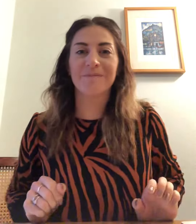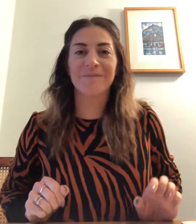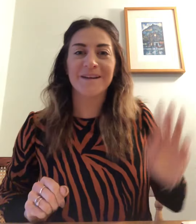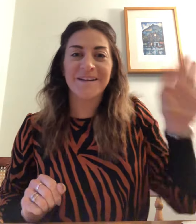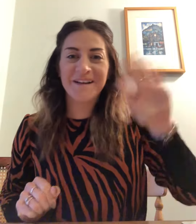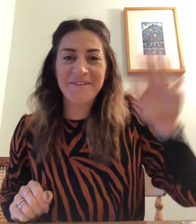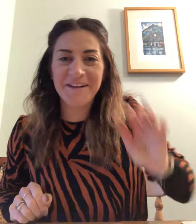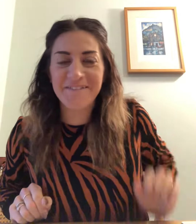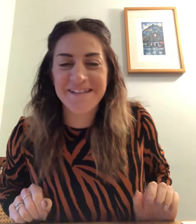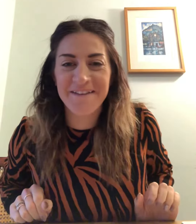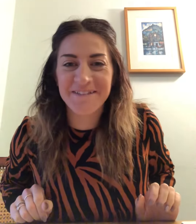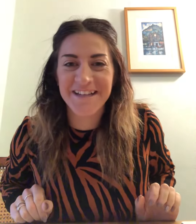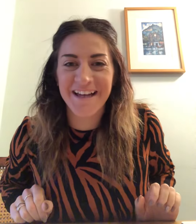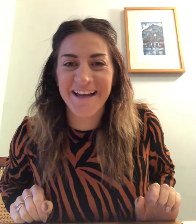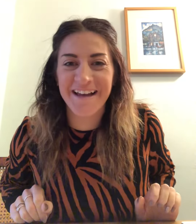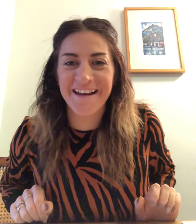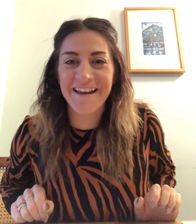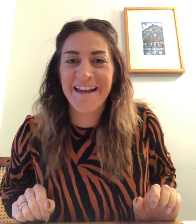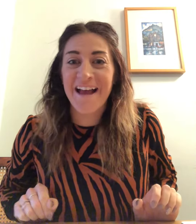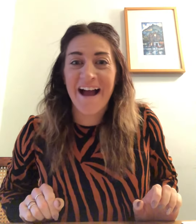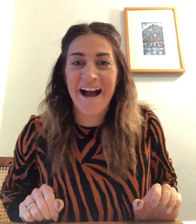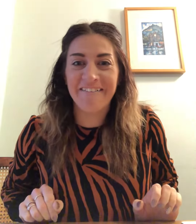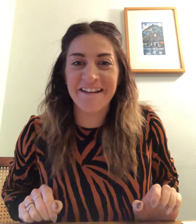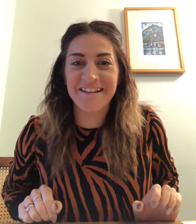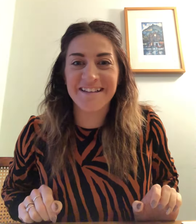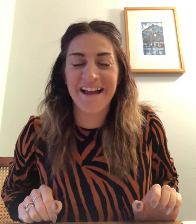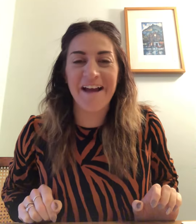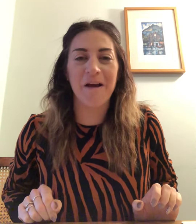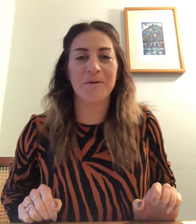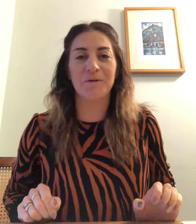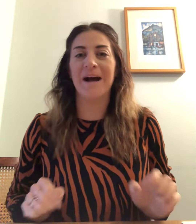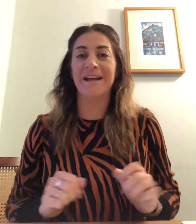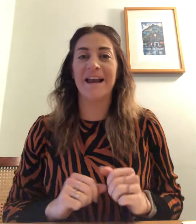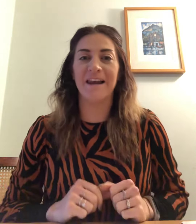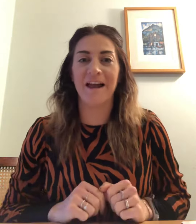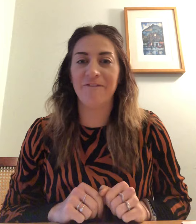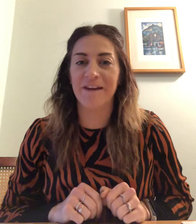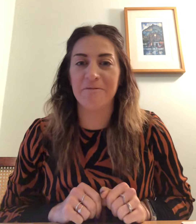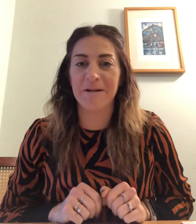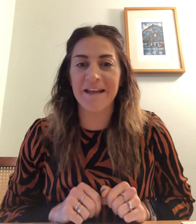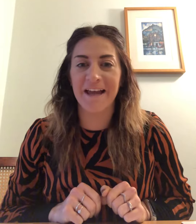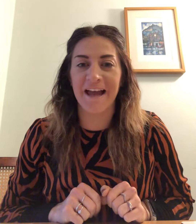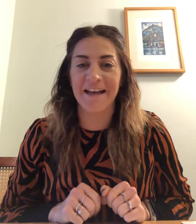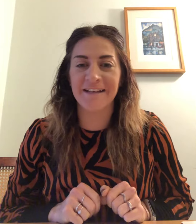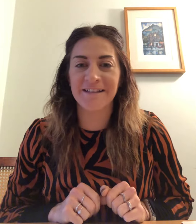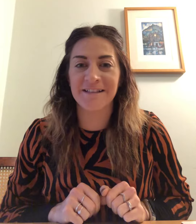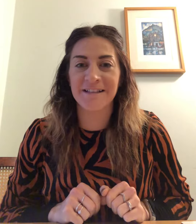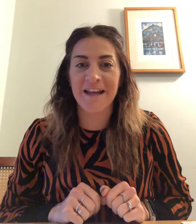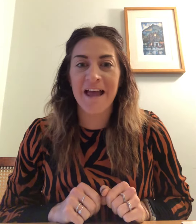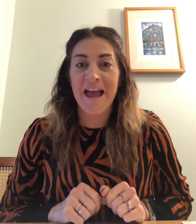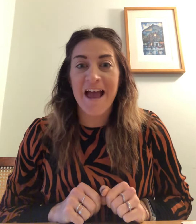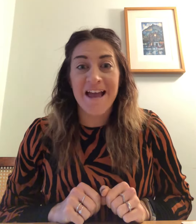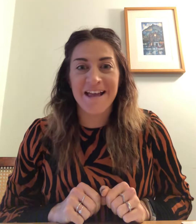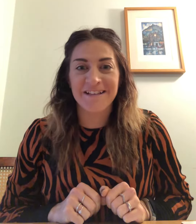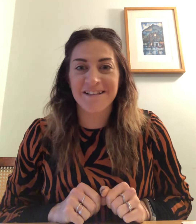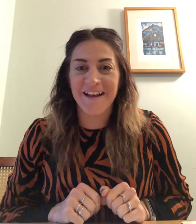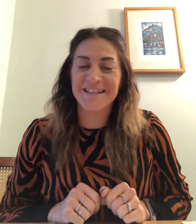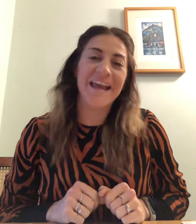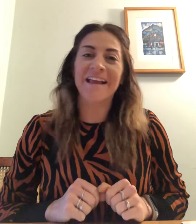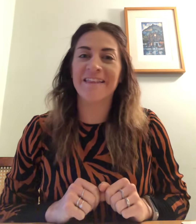Good morning reception. How are you today? I hope you all had a lovely weekend. Exciting that